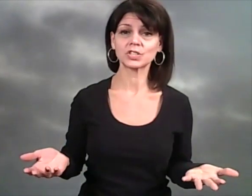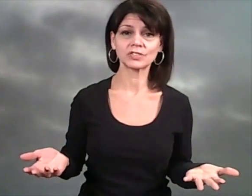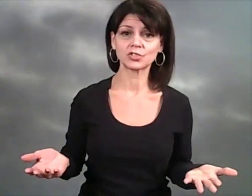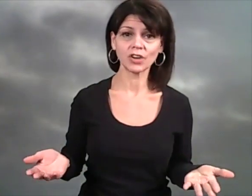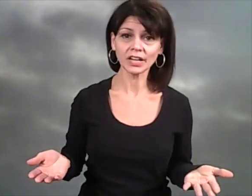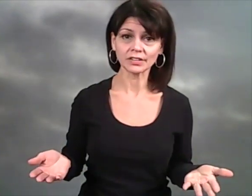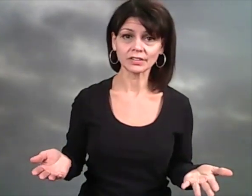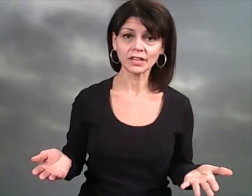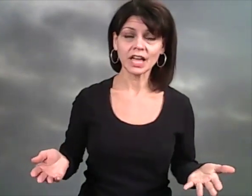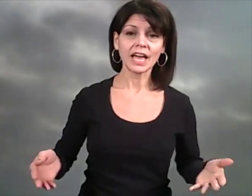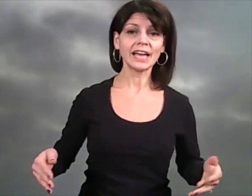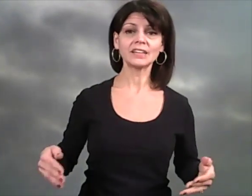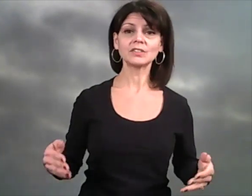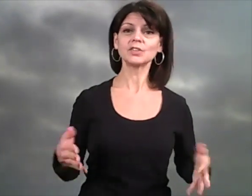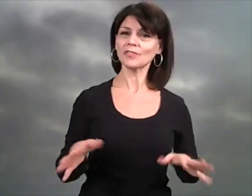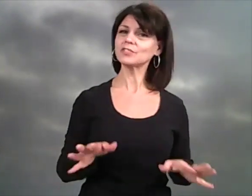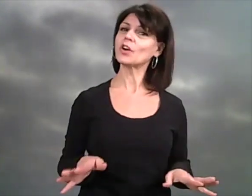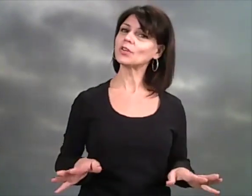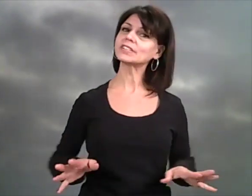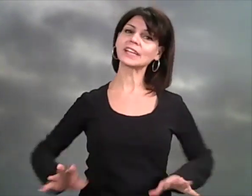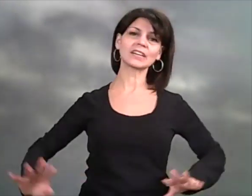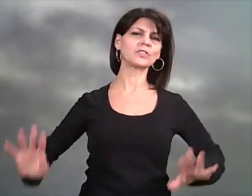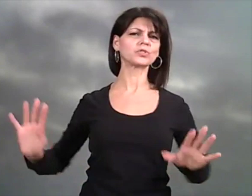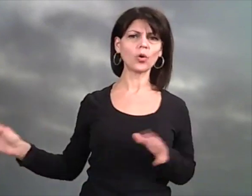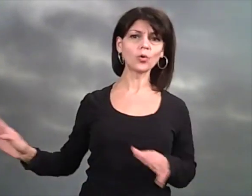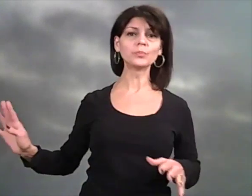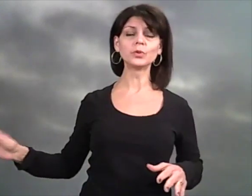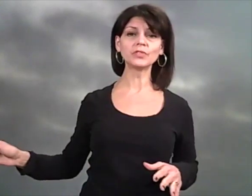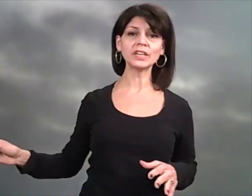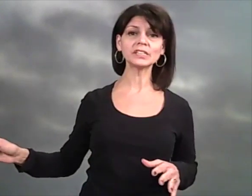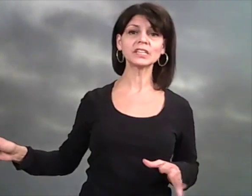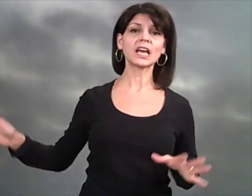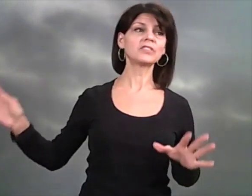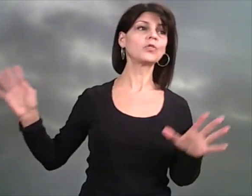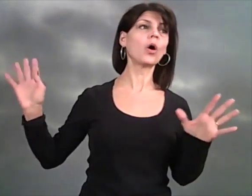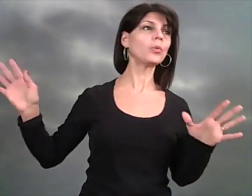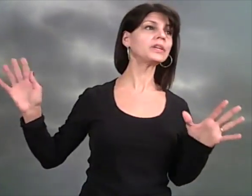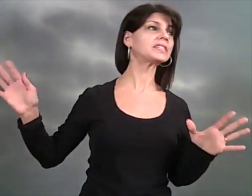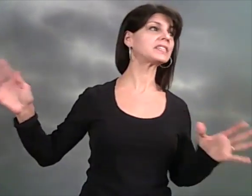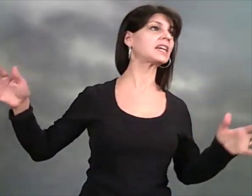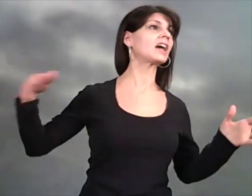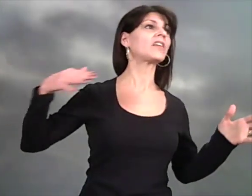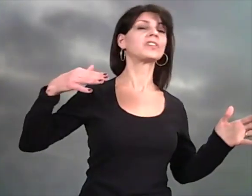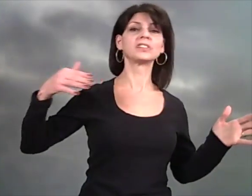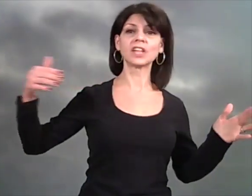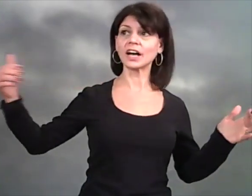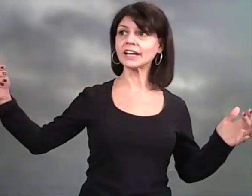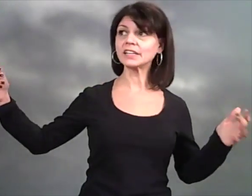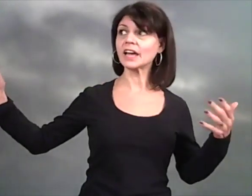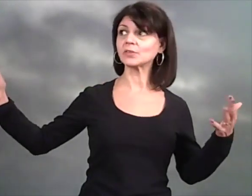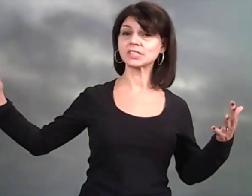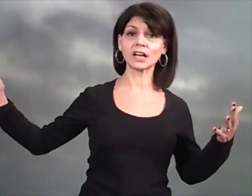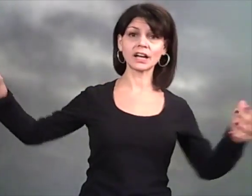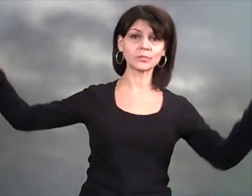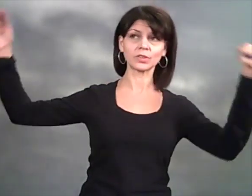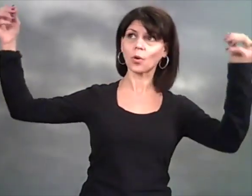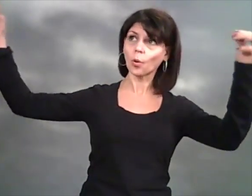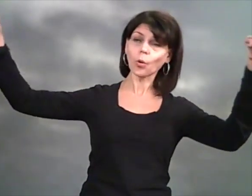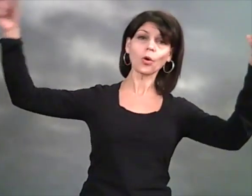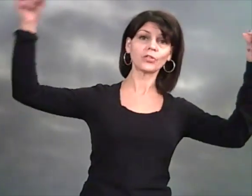washer and dryer. And you ever notice, like in those old movies, you always see the line outside with all